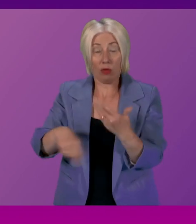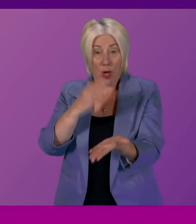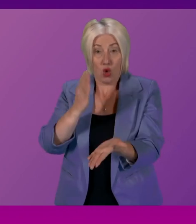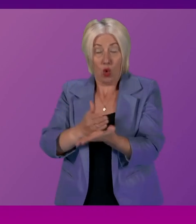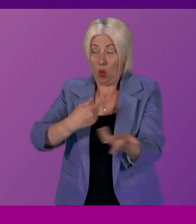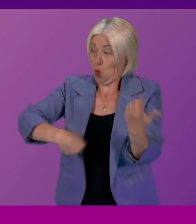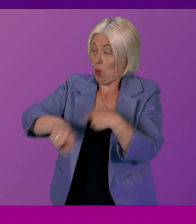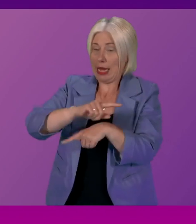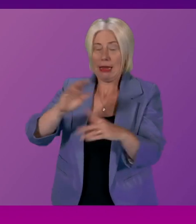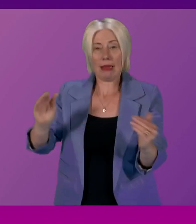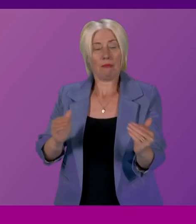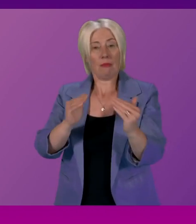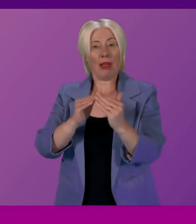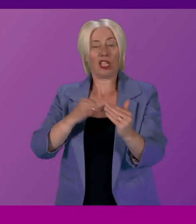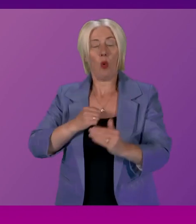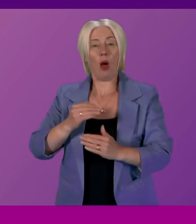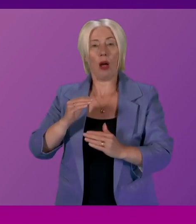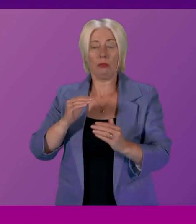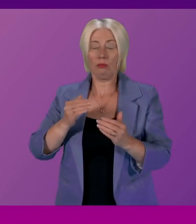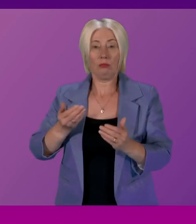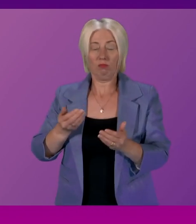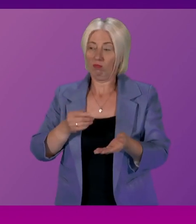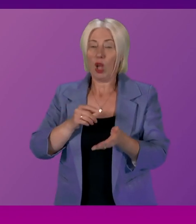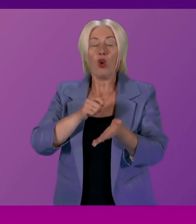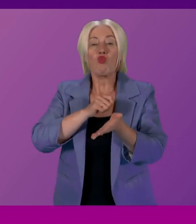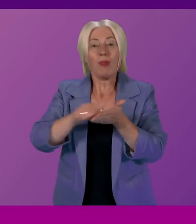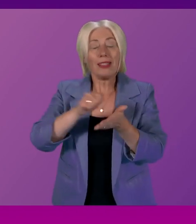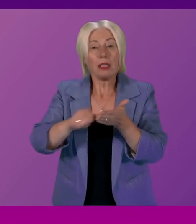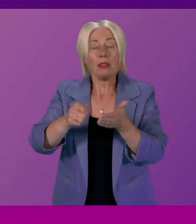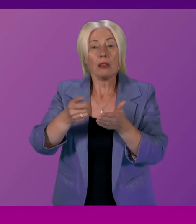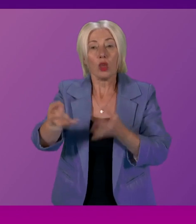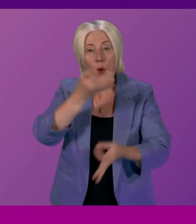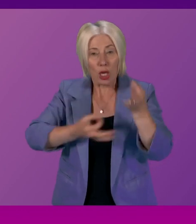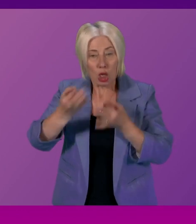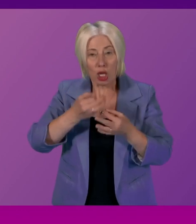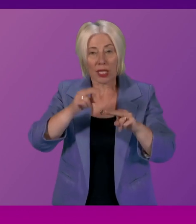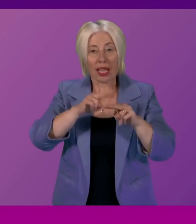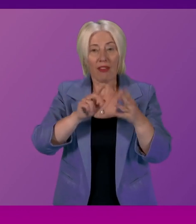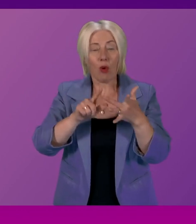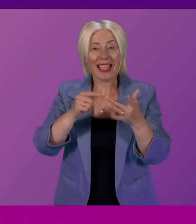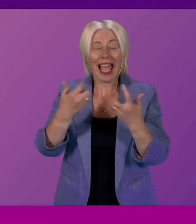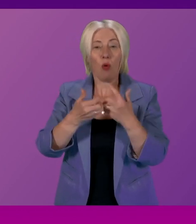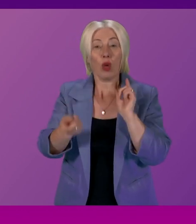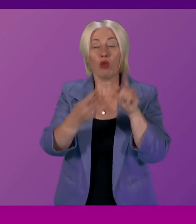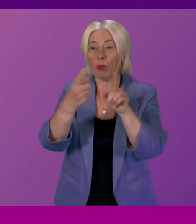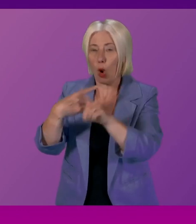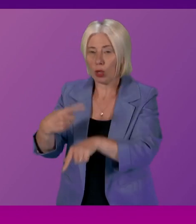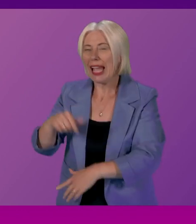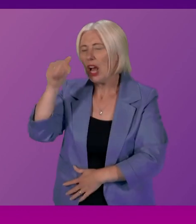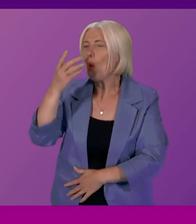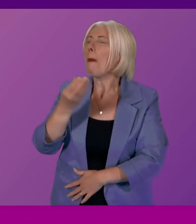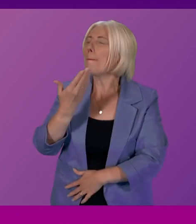meeting our obligations to written parliamentary questions and FOIs. I know there's been some